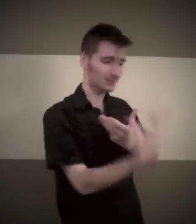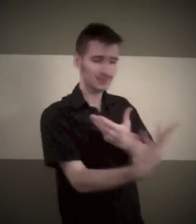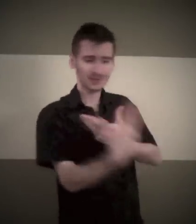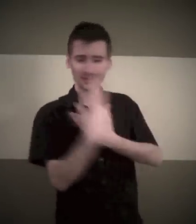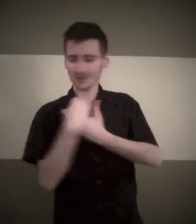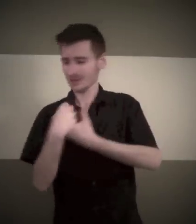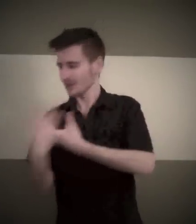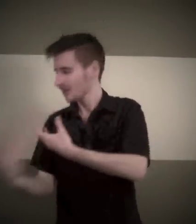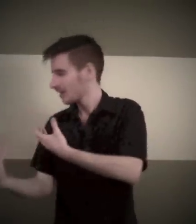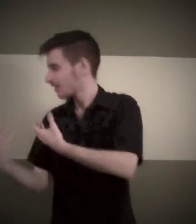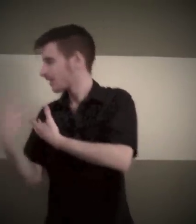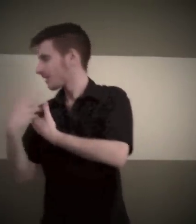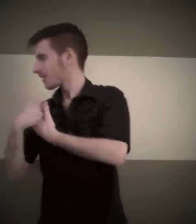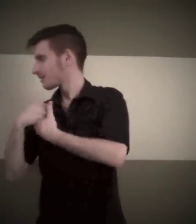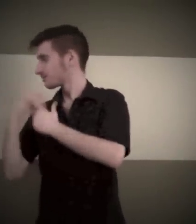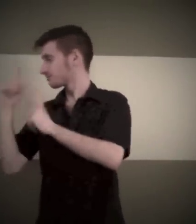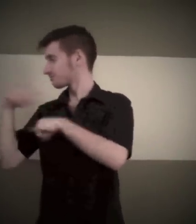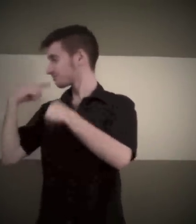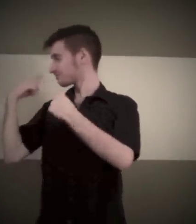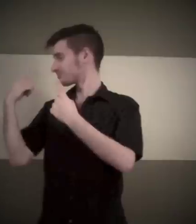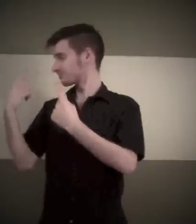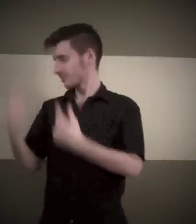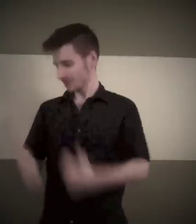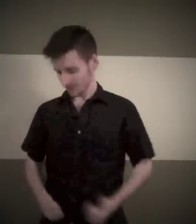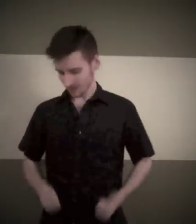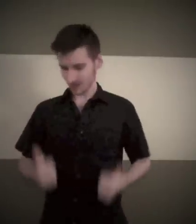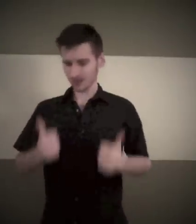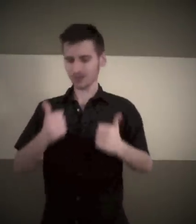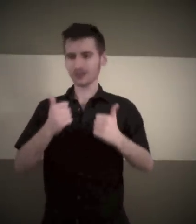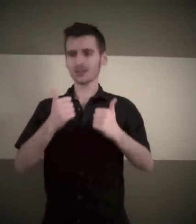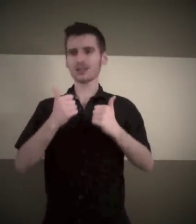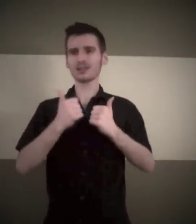every broken bone, I swear I lived